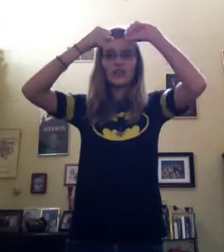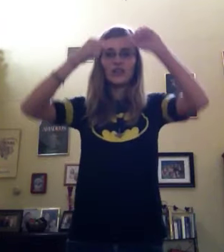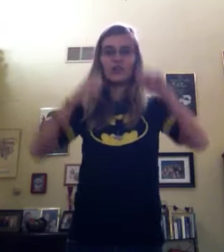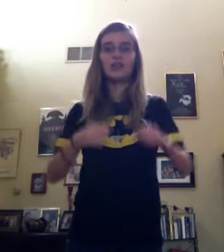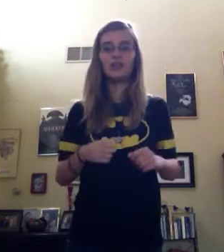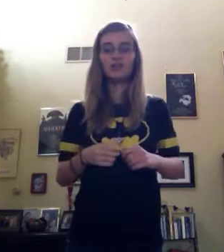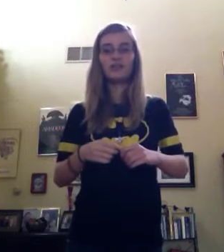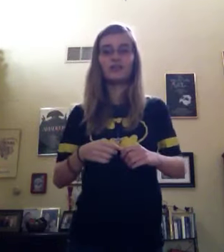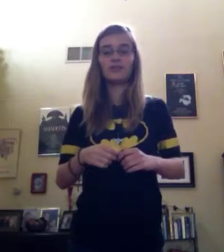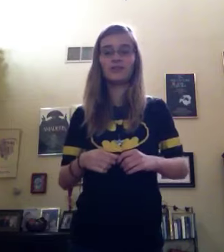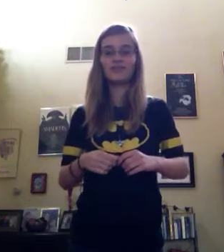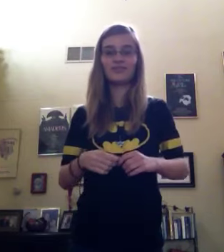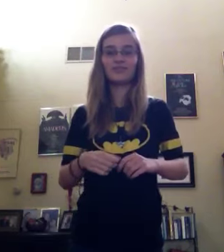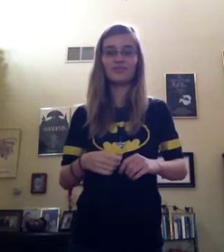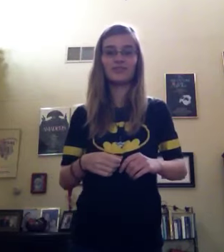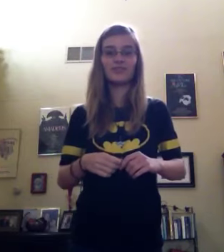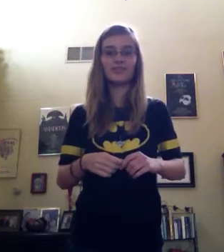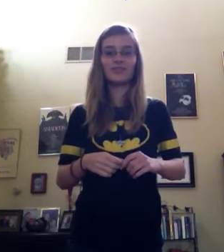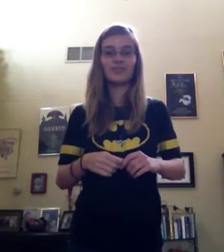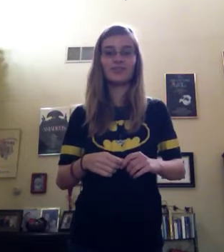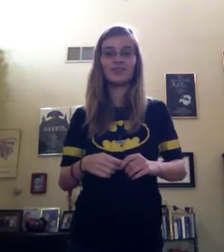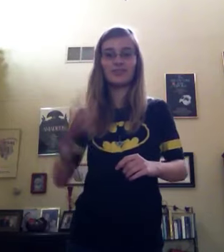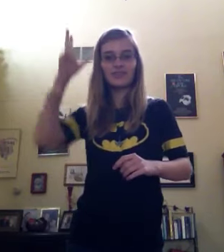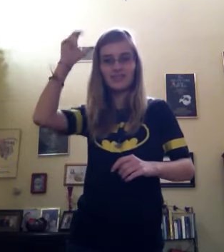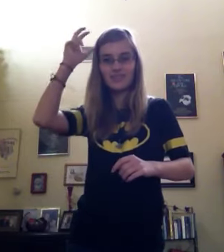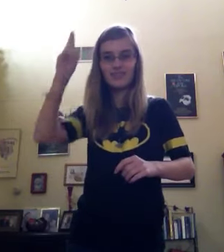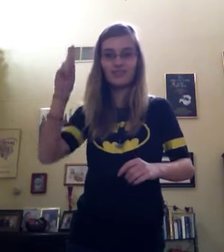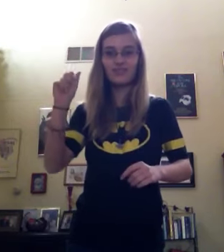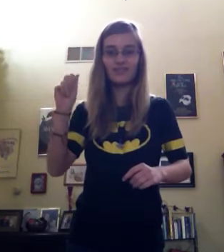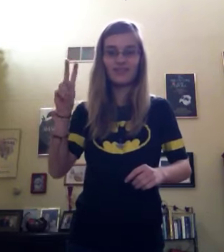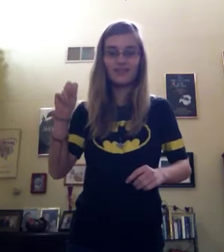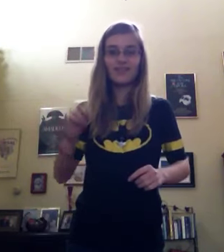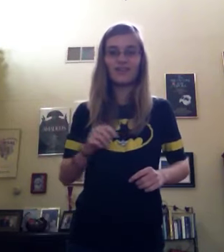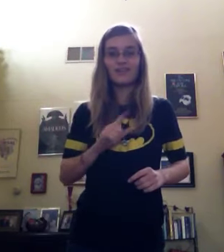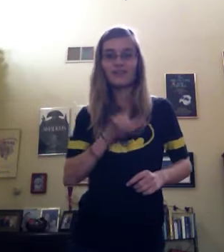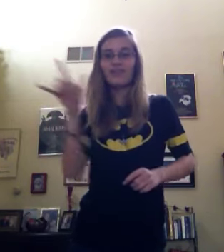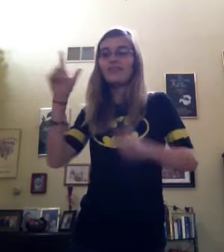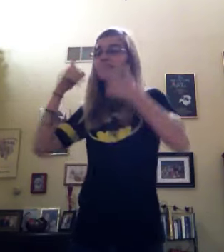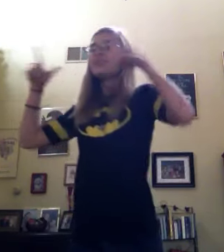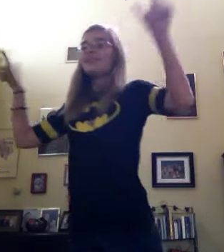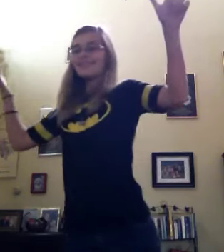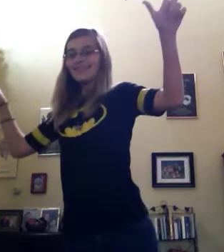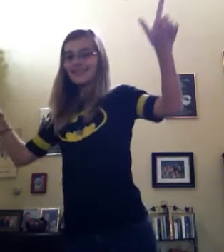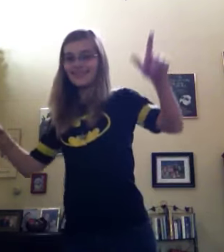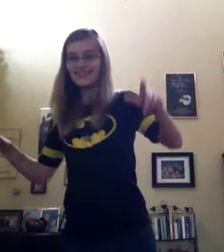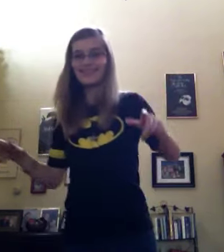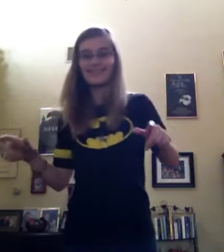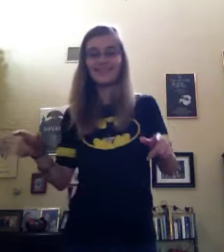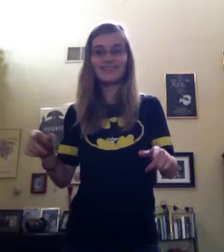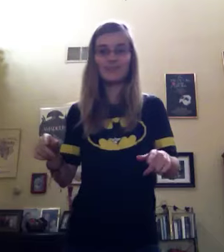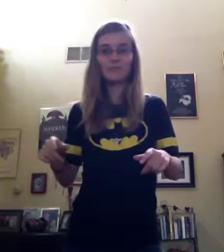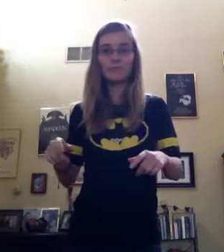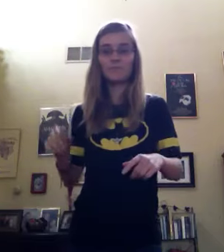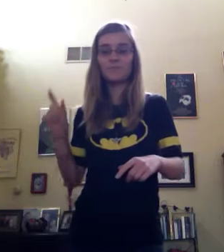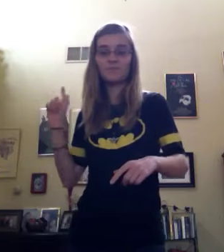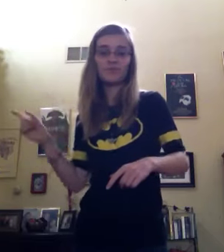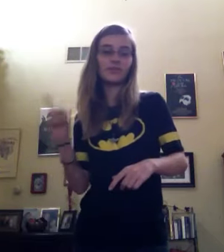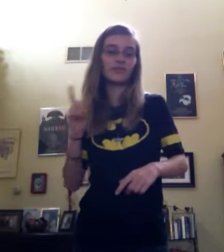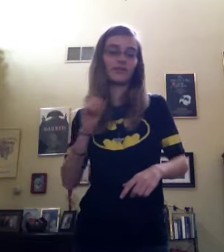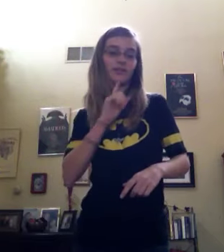Lumpity, lumpity, lump. The mischievous raven flew laughing away. Bumpity, bumpity, bump. And he vowed he would serve